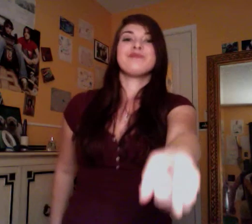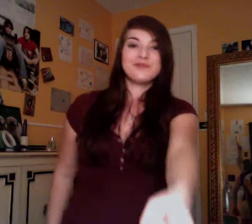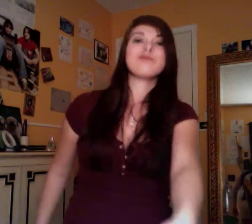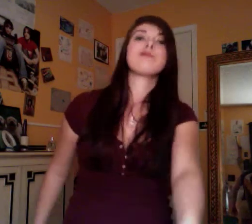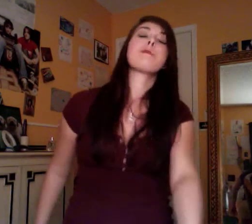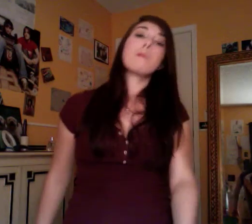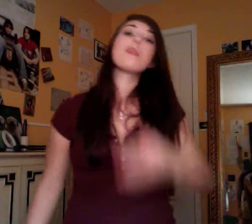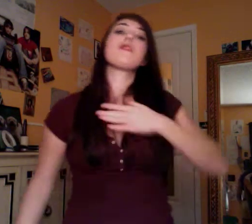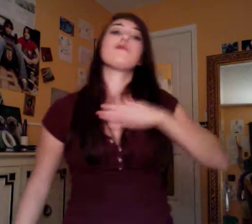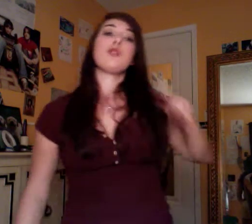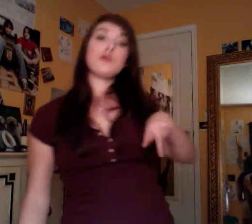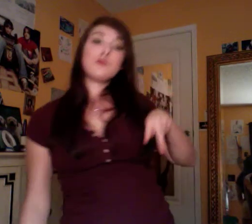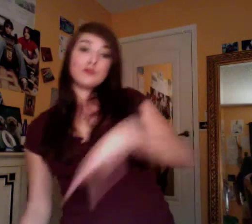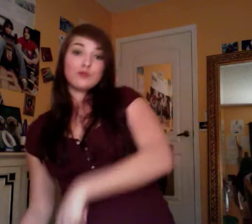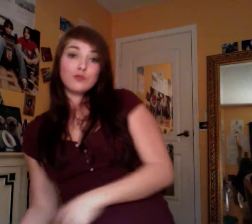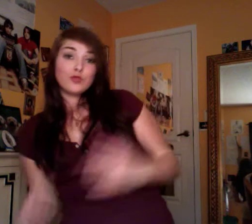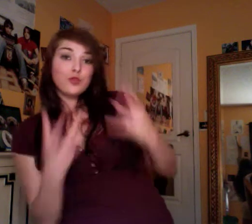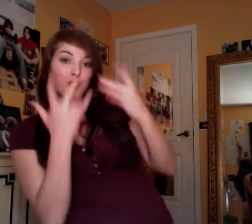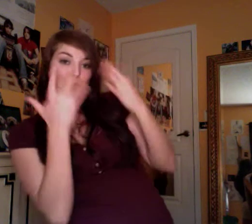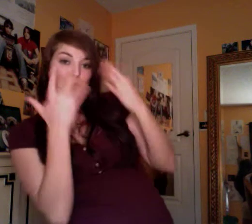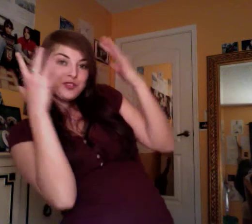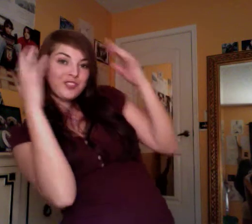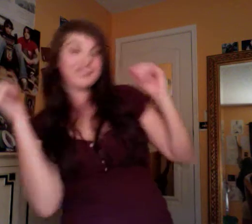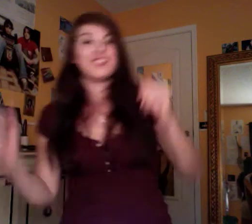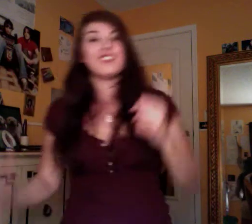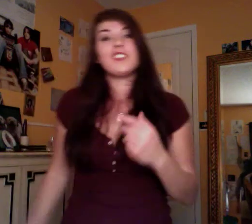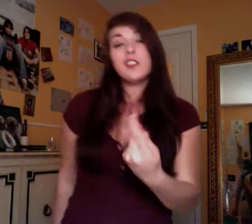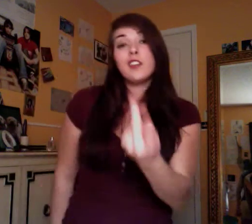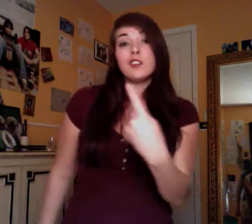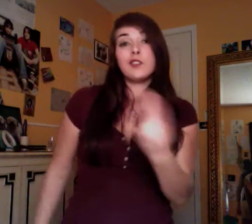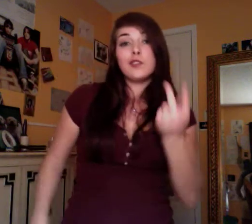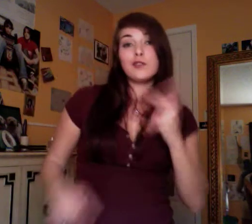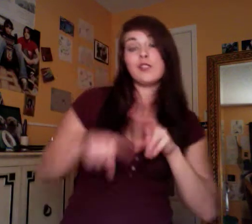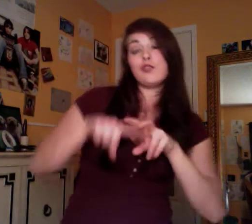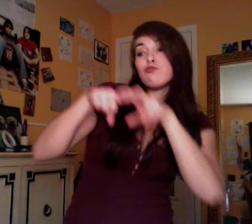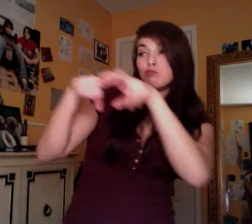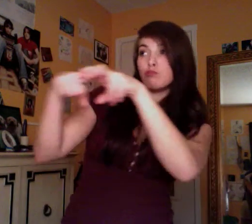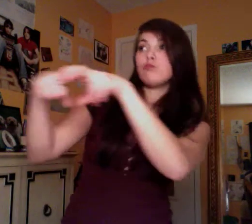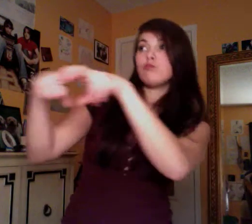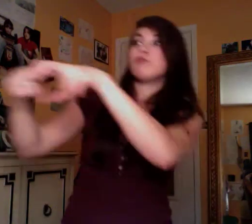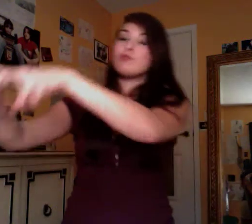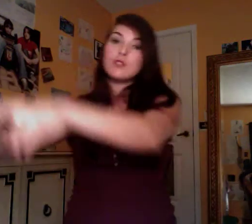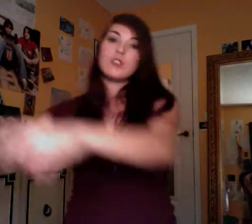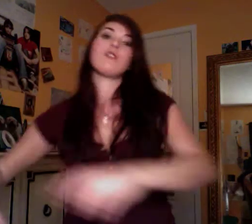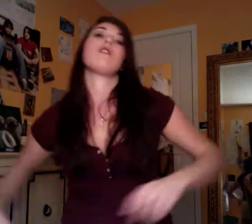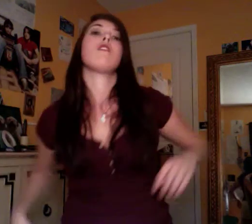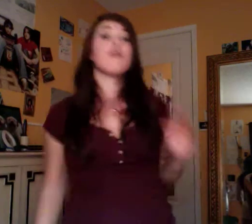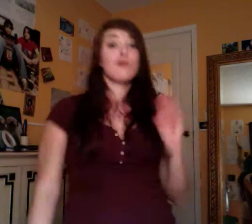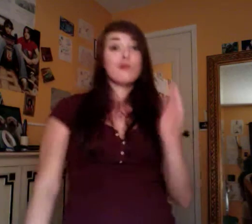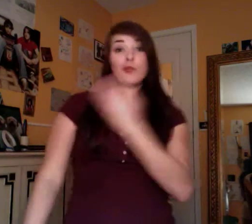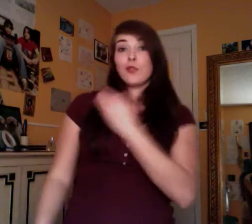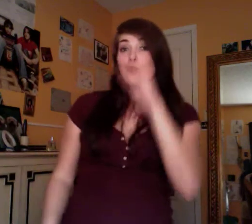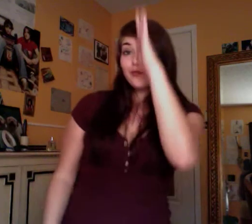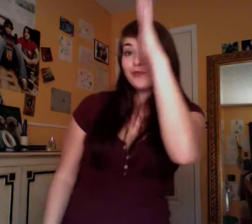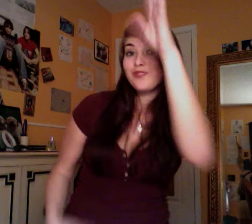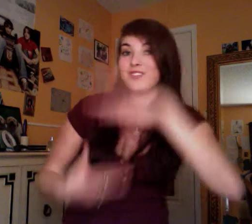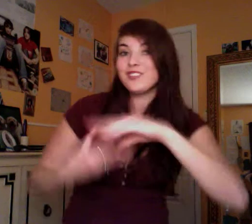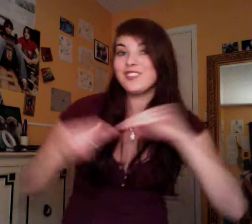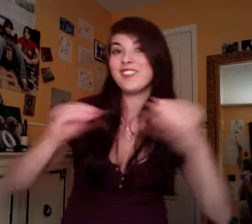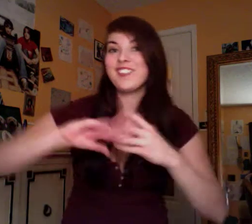my prince charming, let's ride away, our fairytale